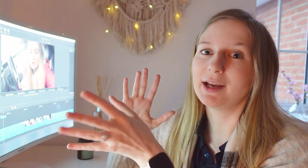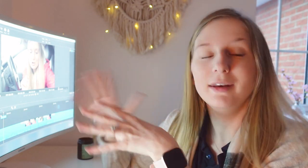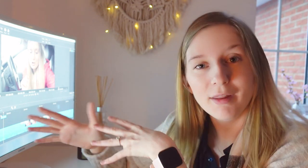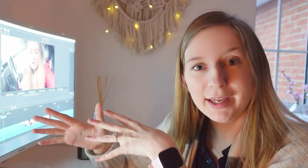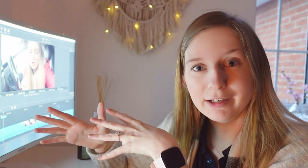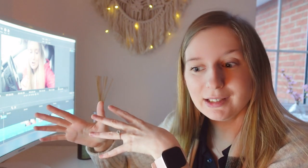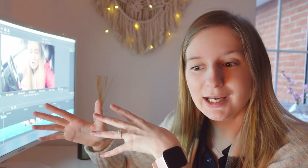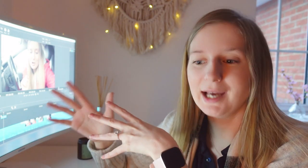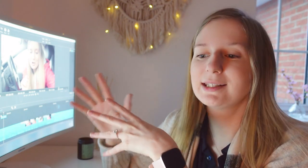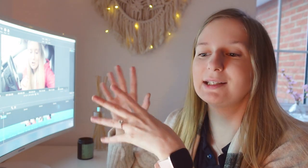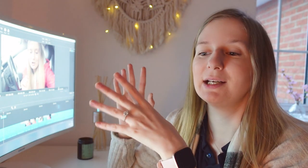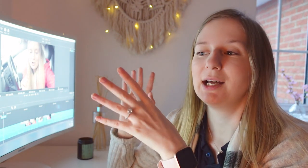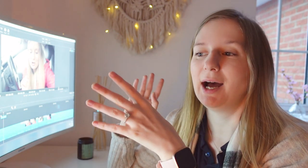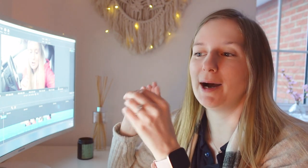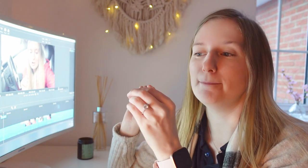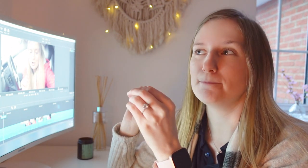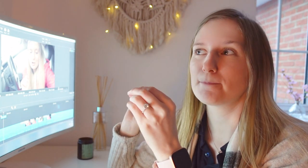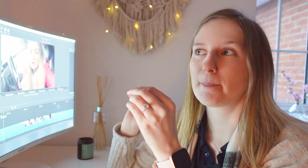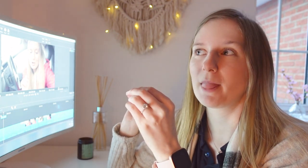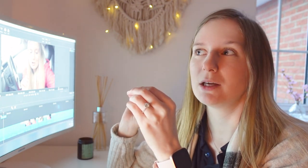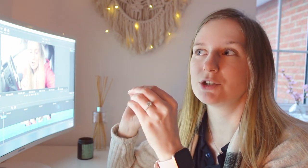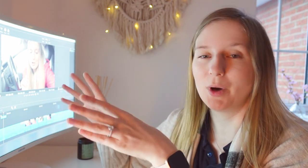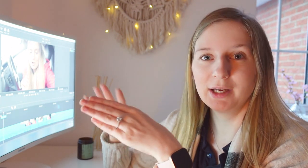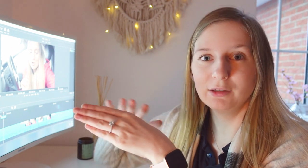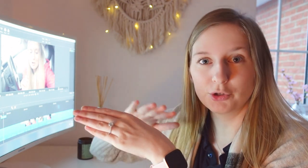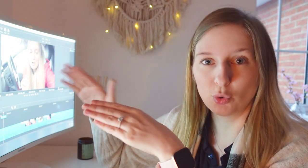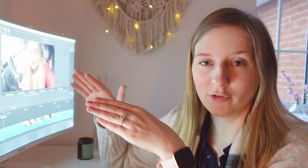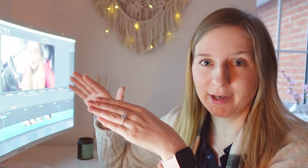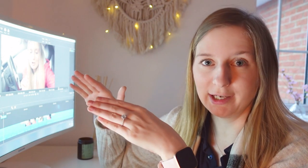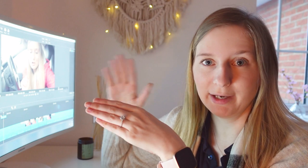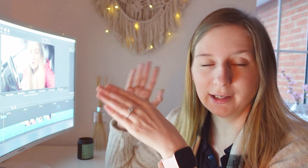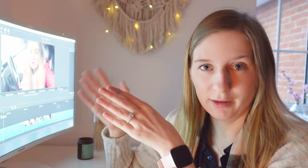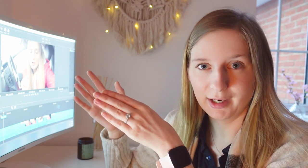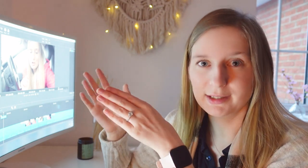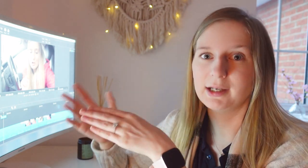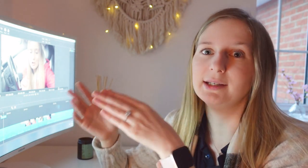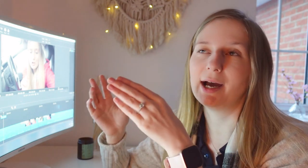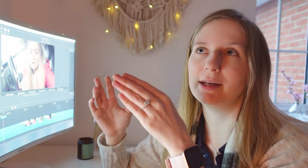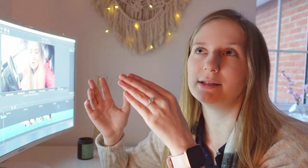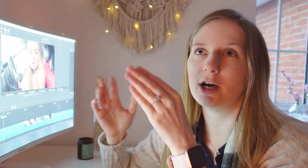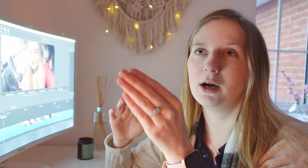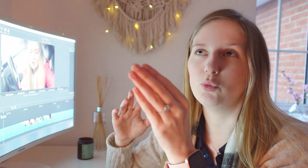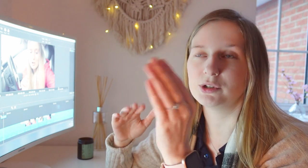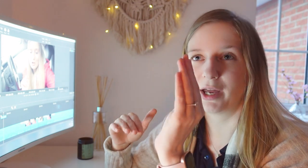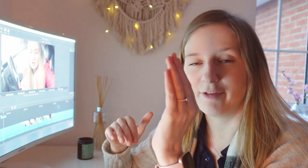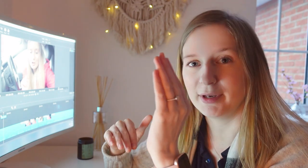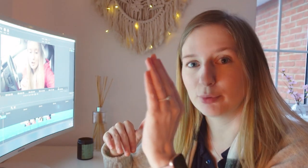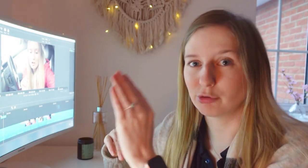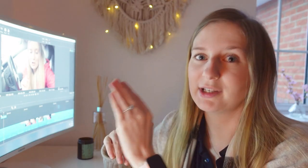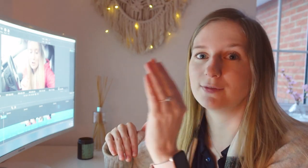another hearing test um so I lost all of my hearing in the right side and was have been progressively